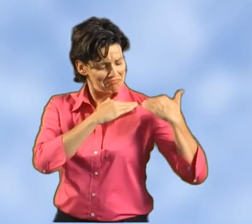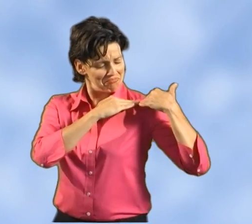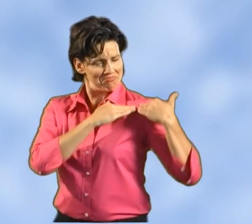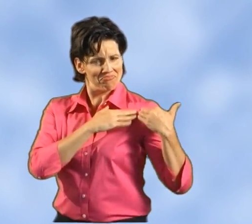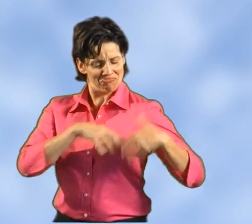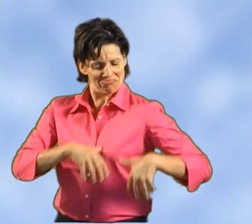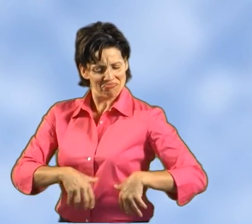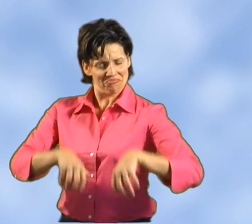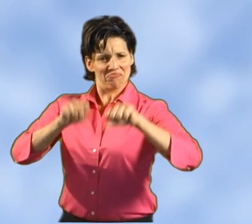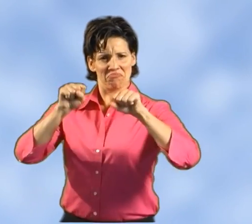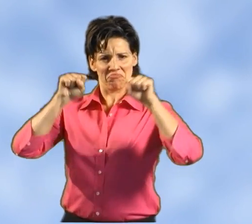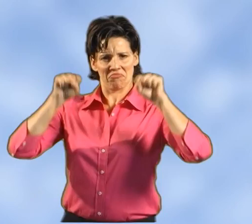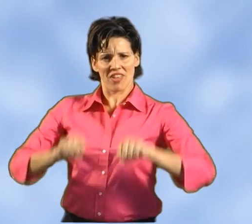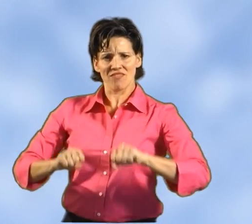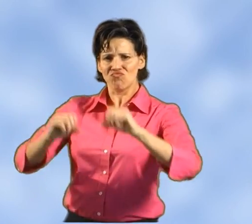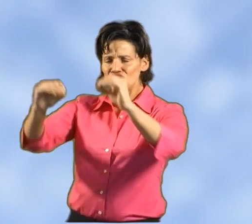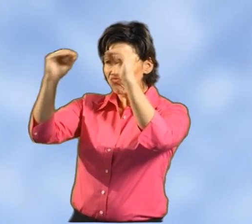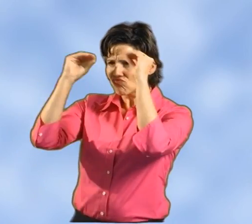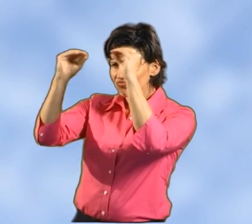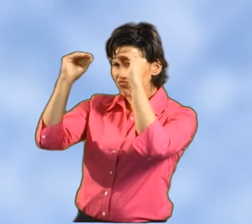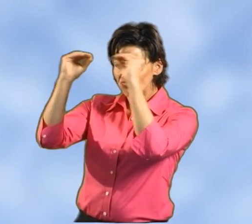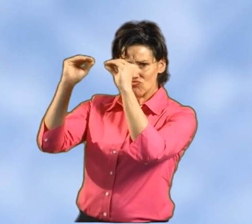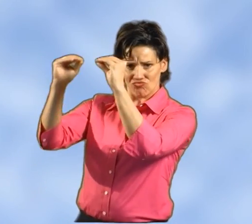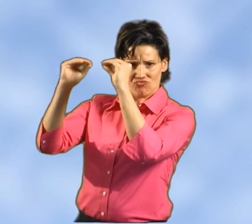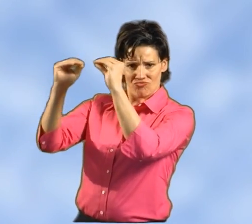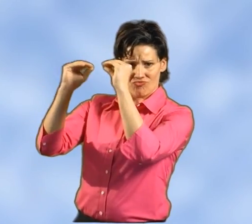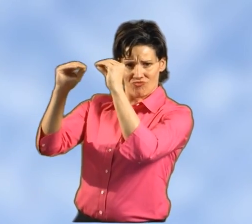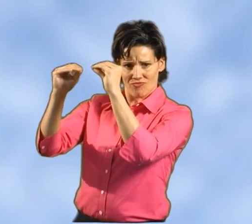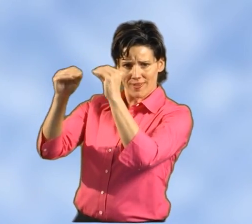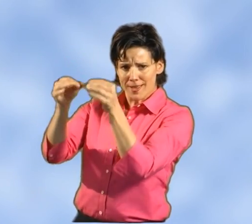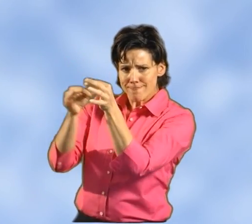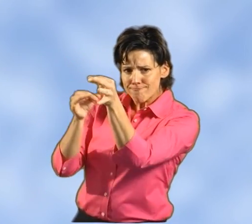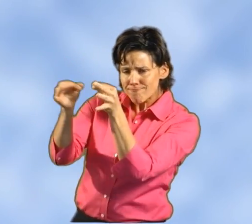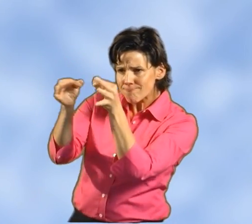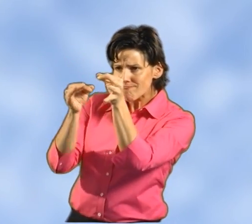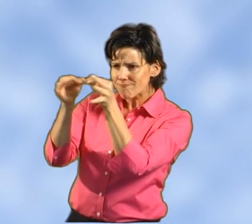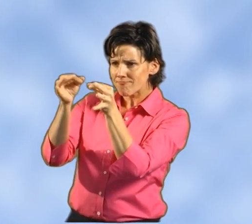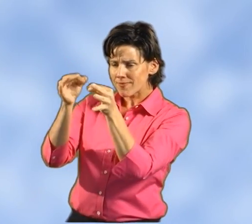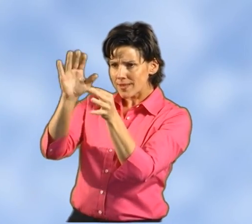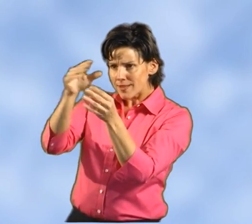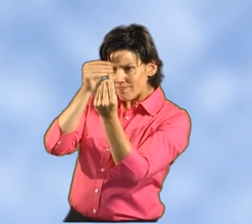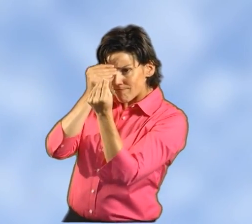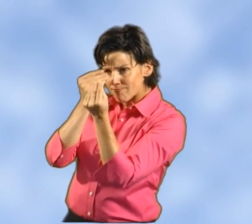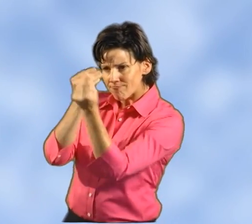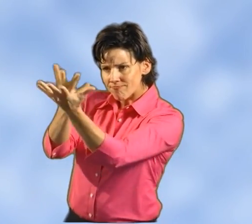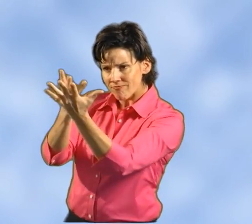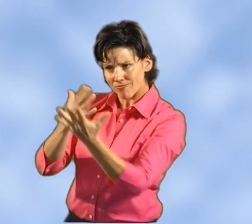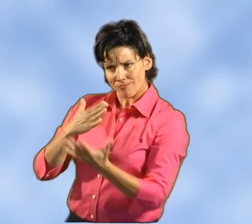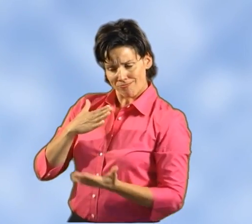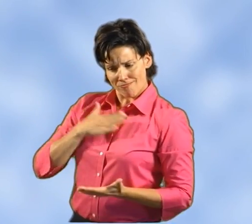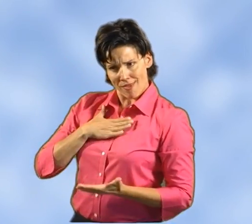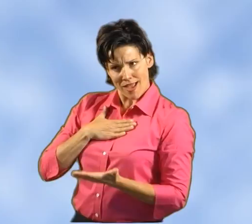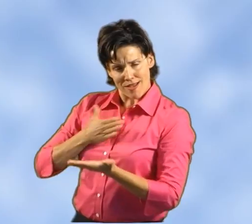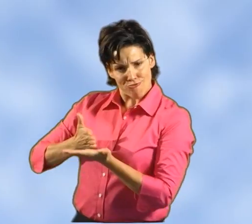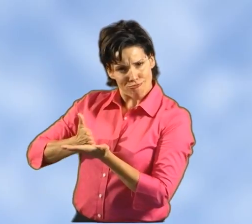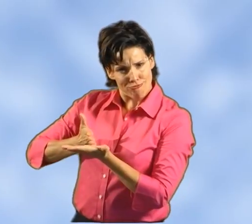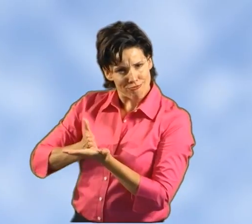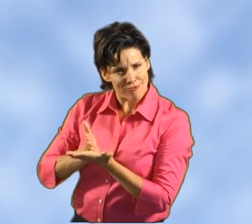You can take it upon yourself to educate them in this regard and tell them about your communication needs and